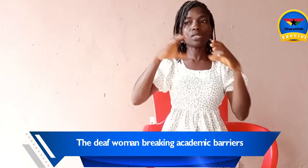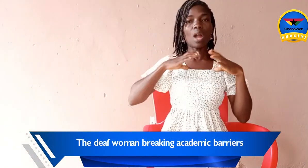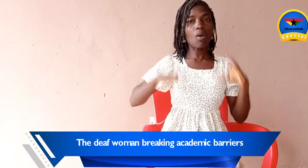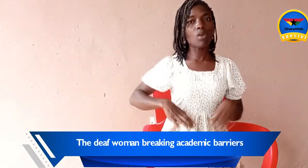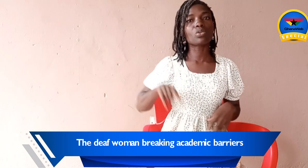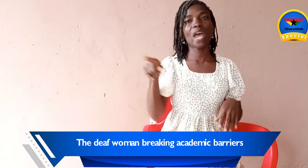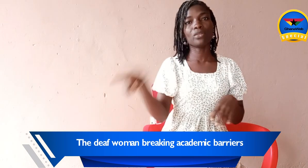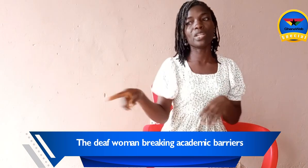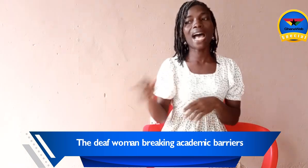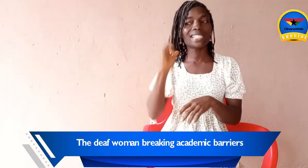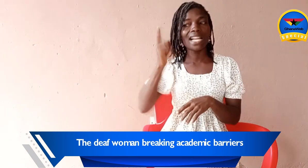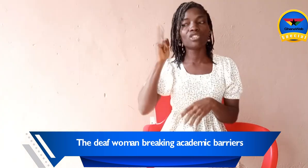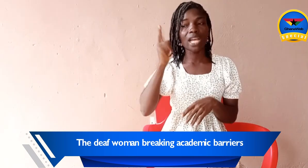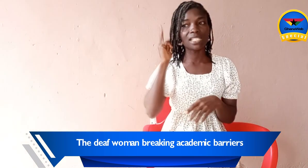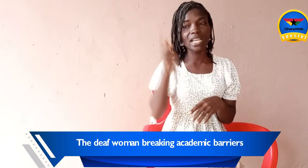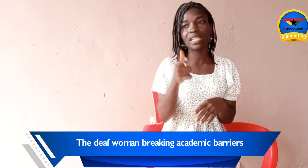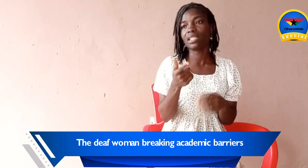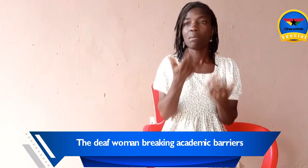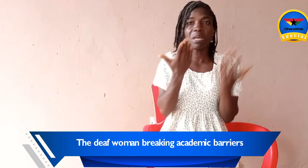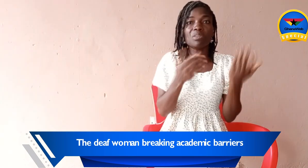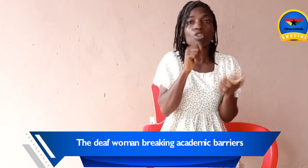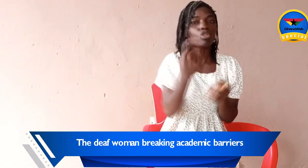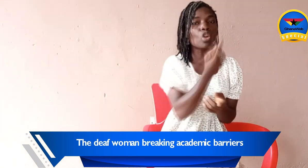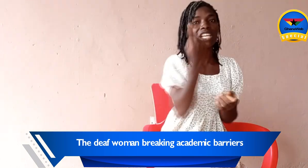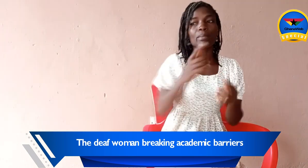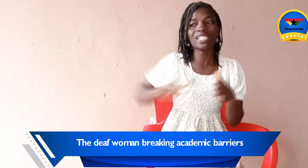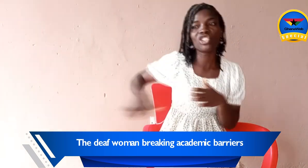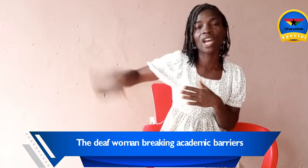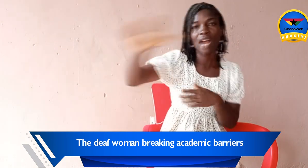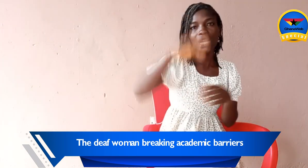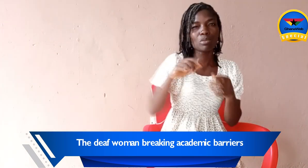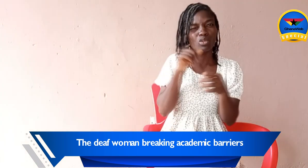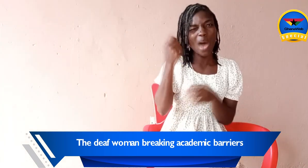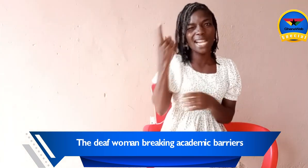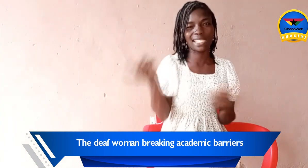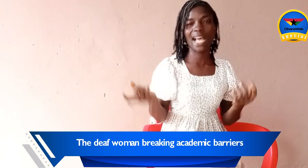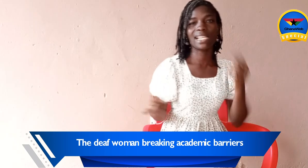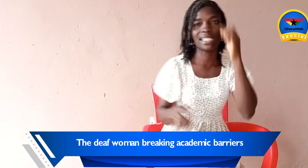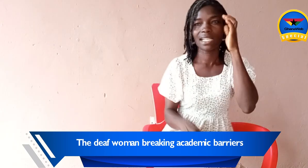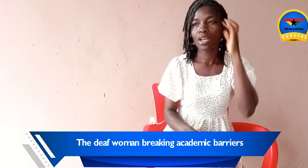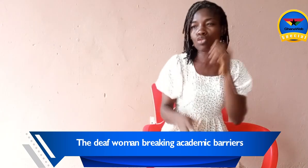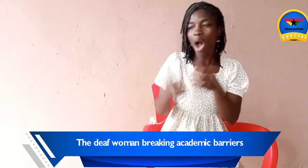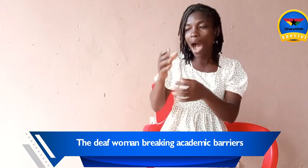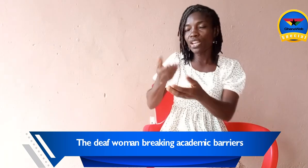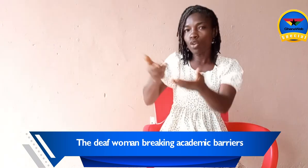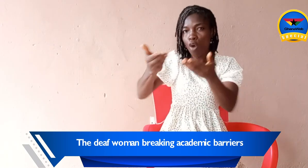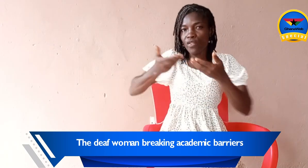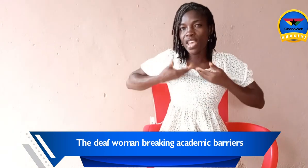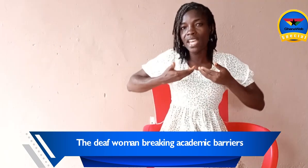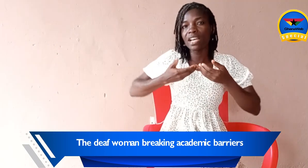particular course we are doing. As the lecturer is saying, maybe not only him, but generally, people don't understand it. So how he conveyed